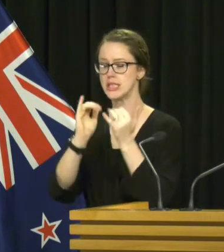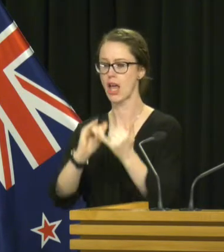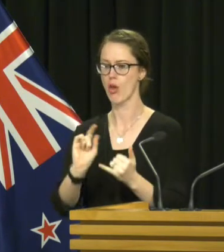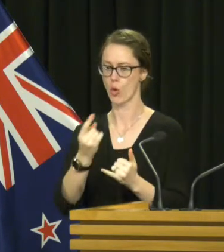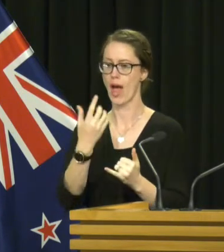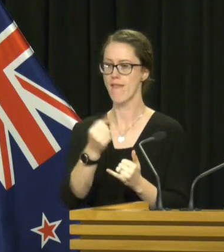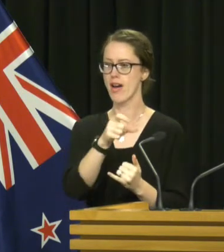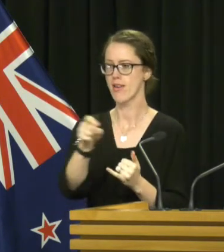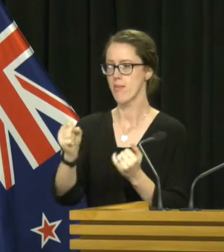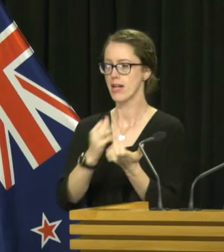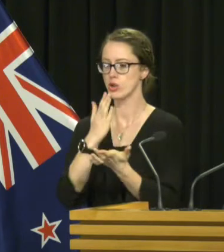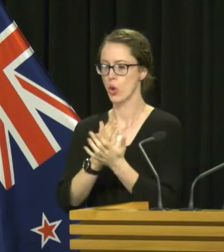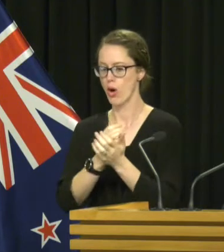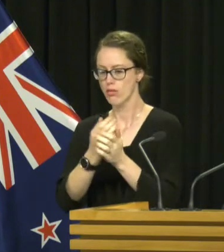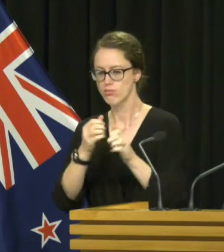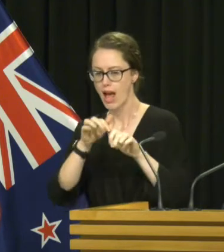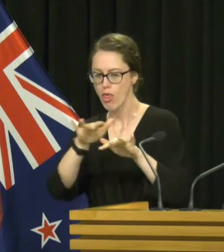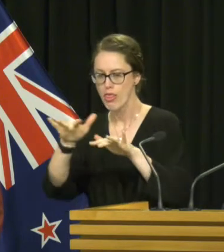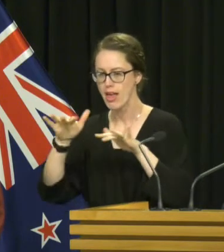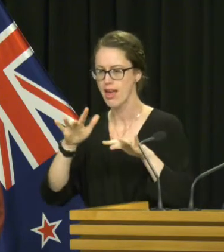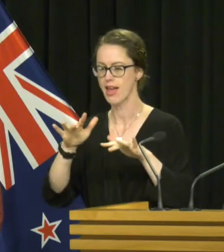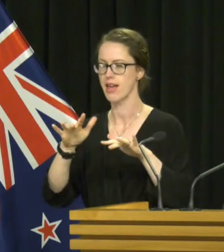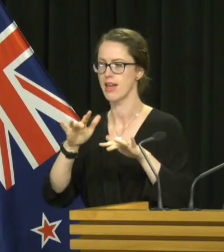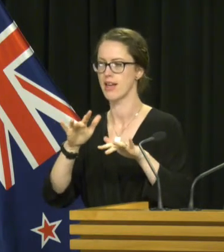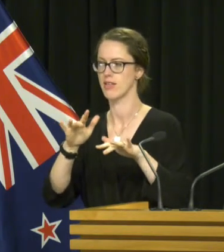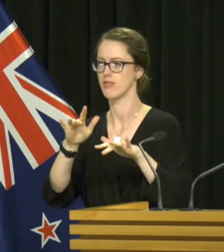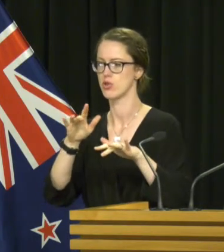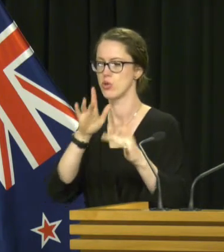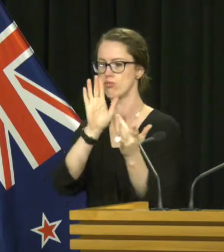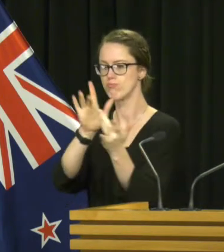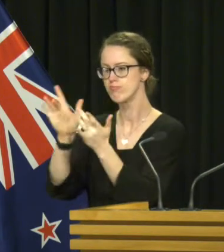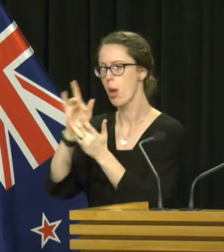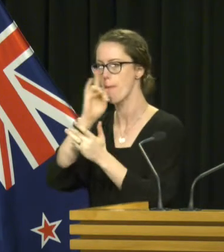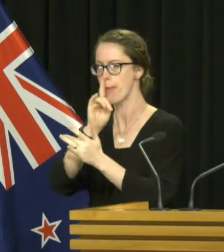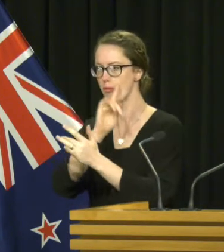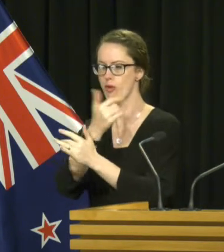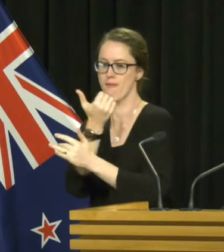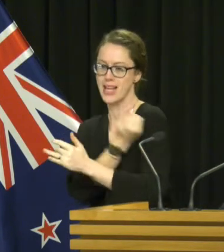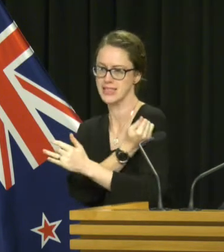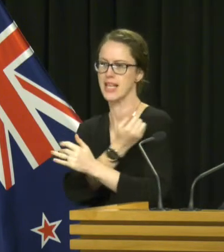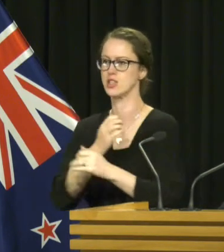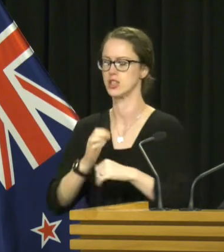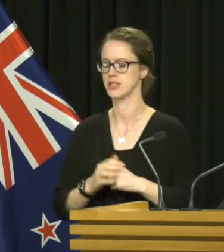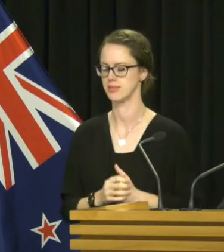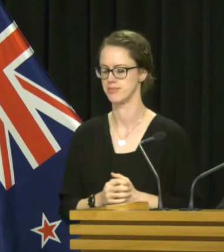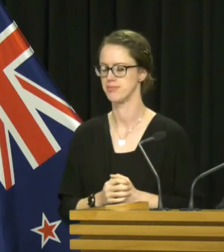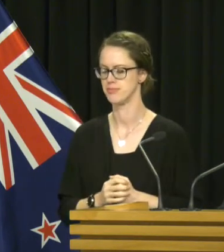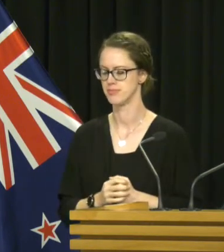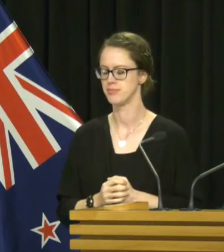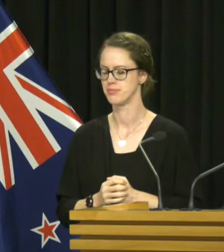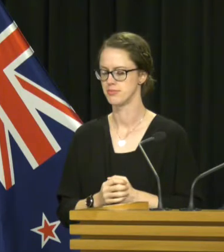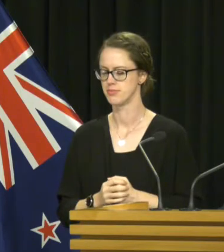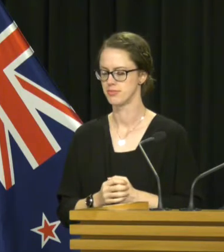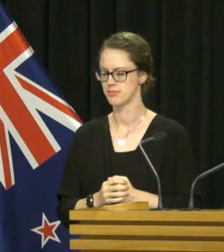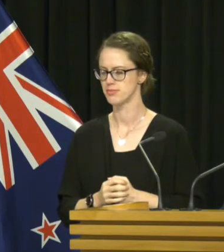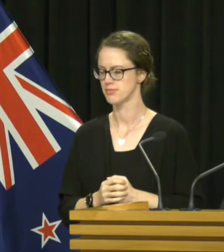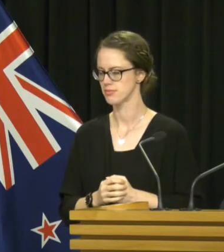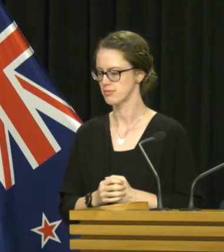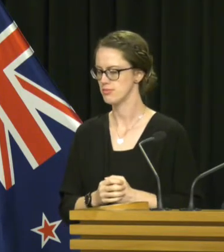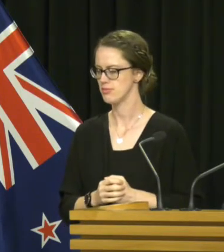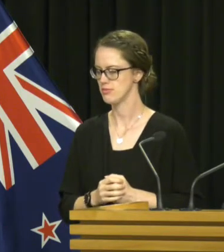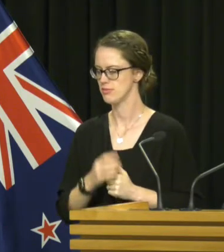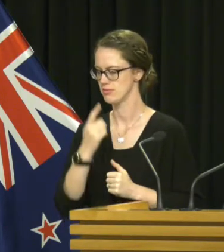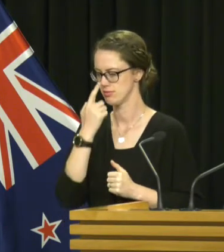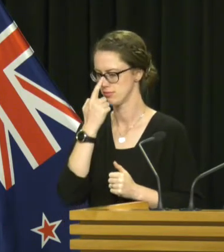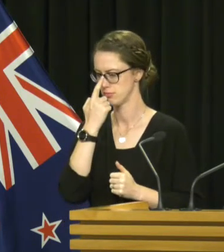and make sure that we are present. We are those who we need to target vaccinations for are present as well. One